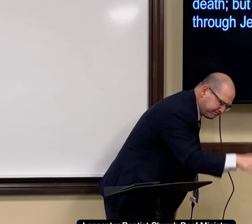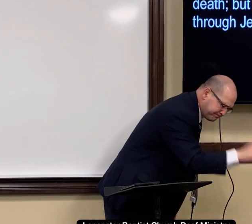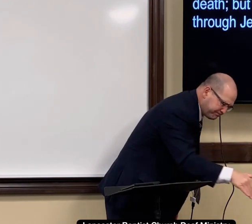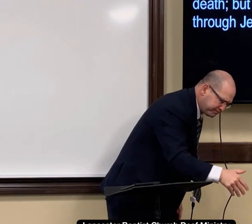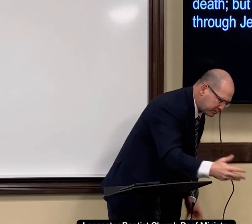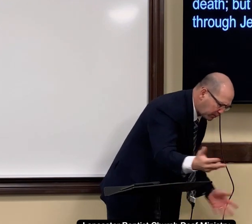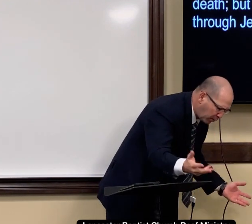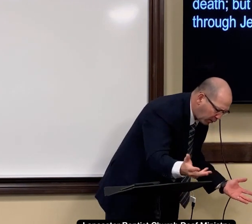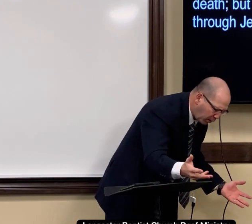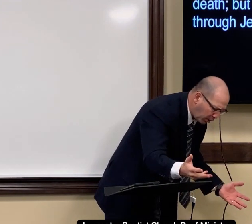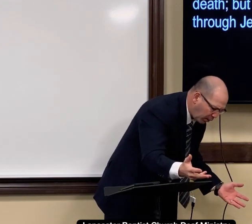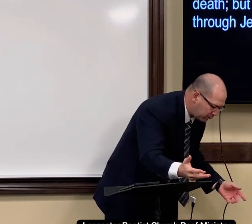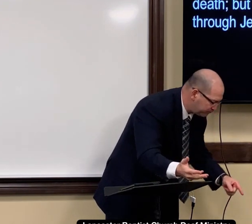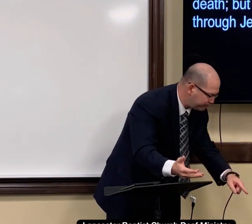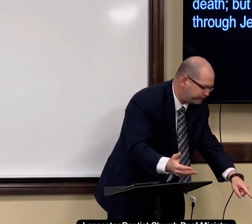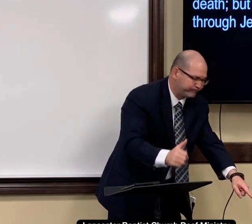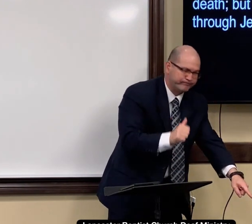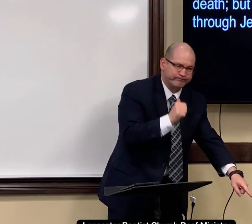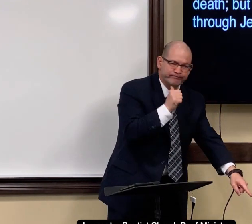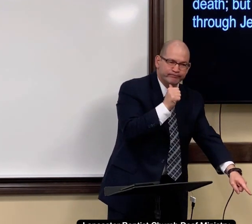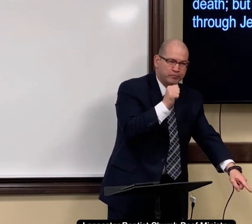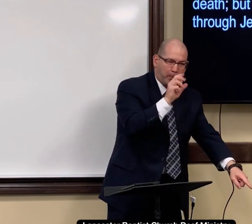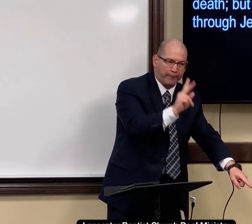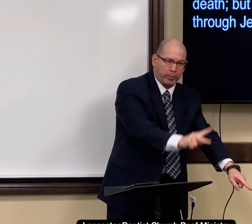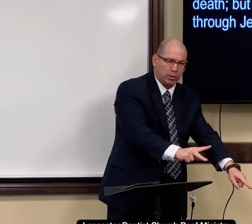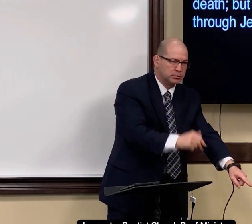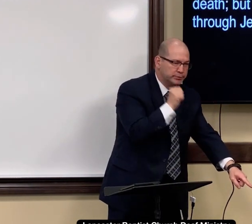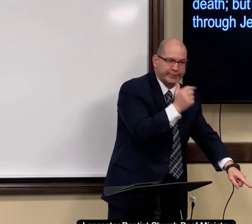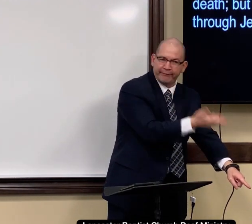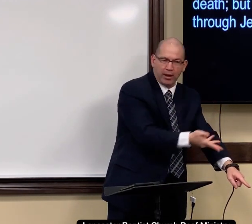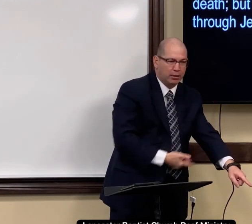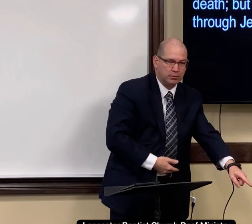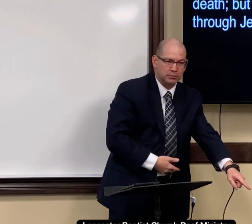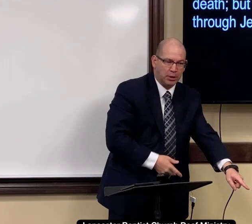So, the body's there. But the person is gone.